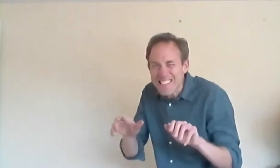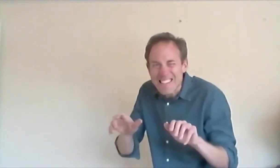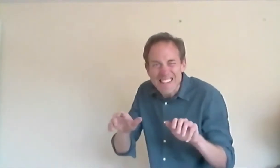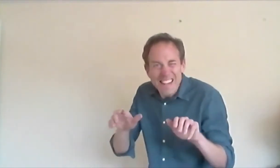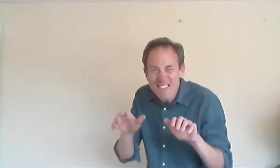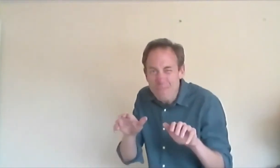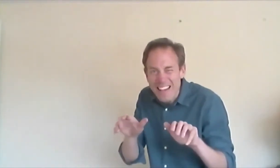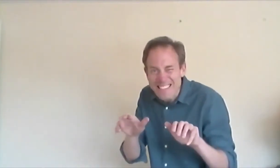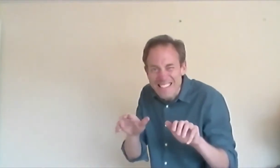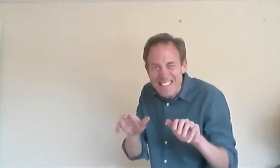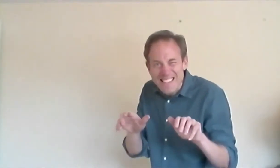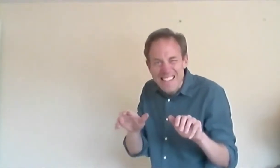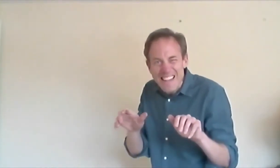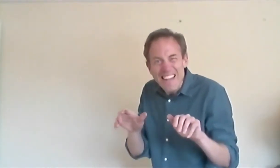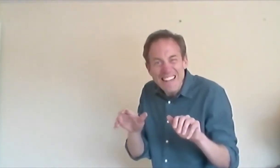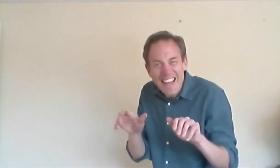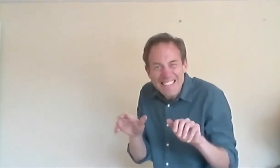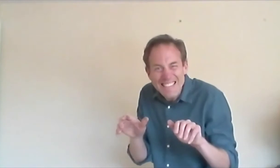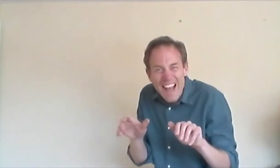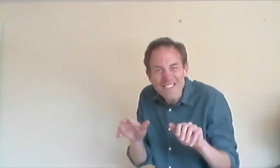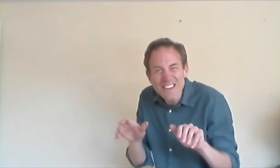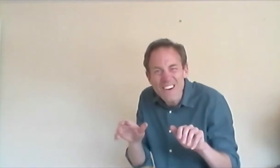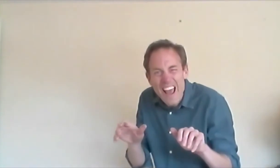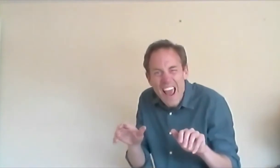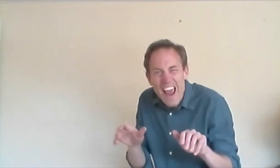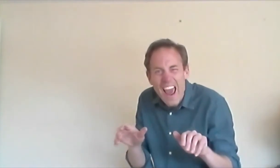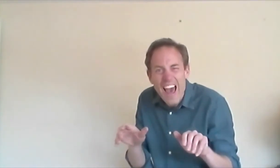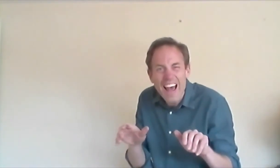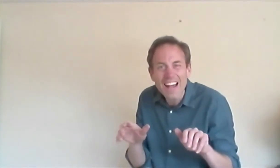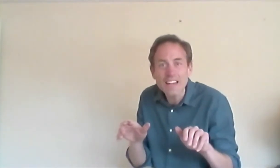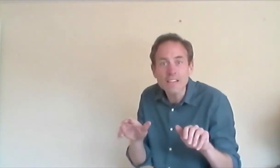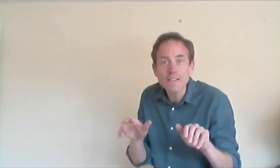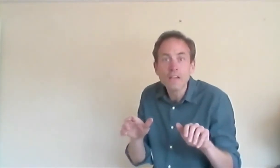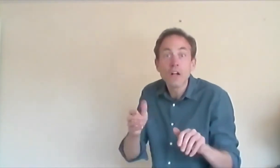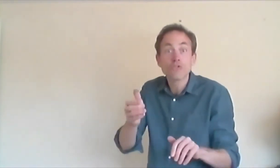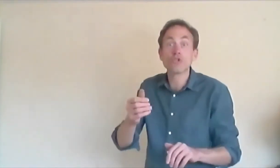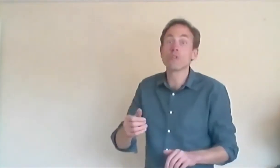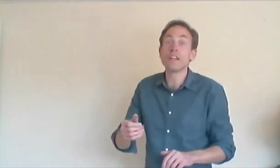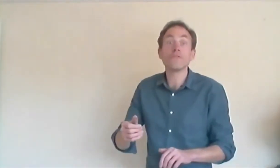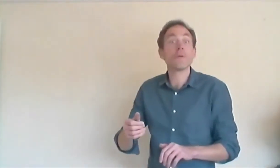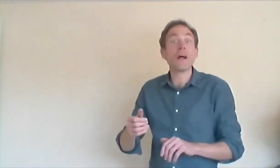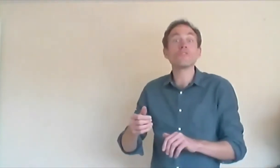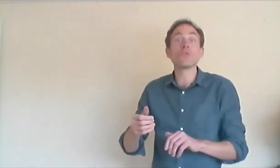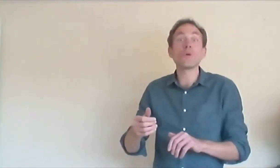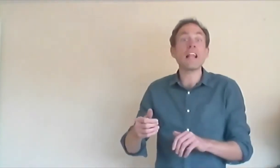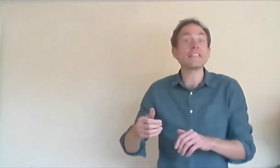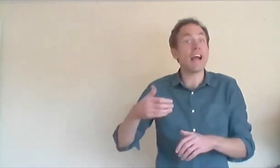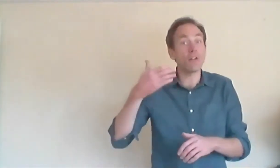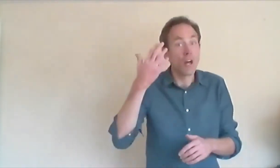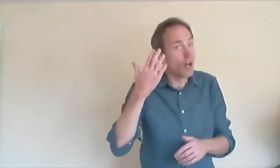Rapunzel, Rapunzel, Rapunzel, let down your hair. Sure enough, Rapunzel would let down her